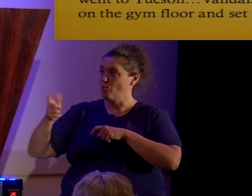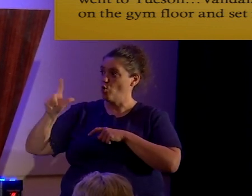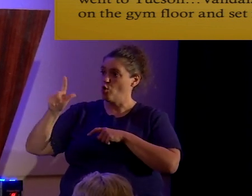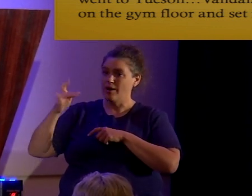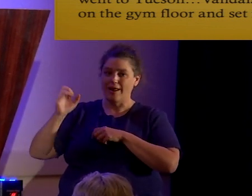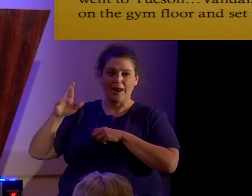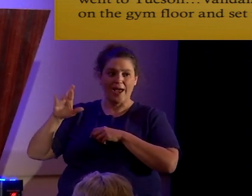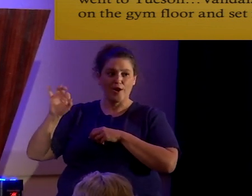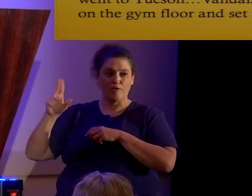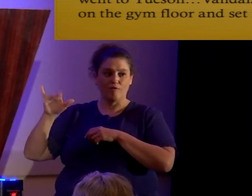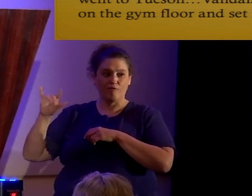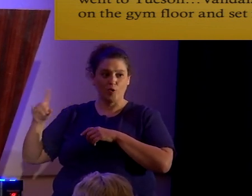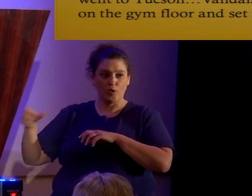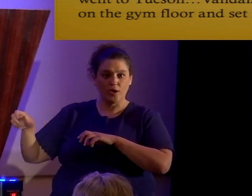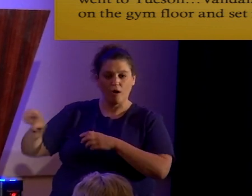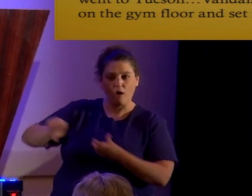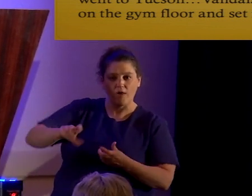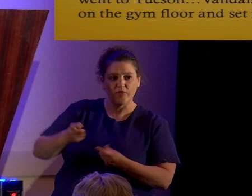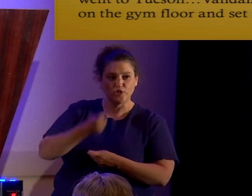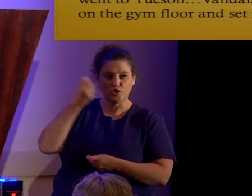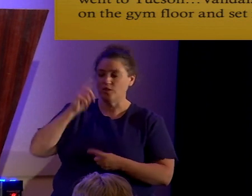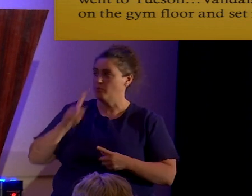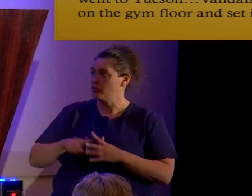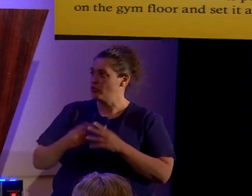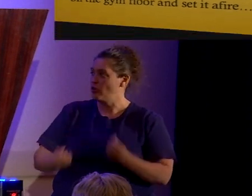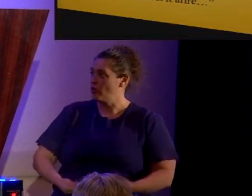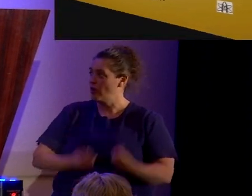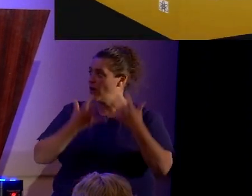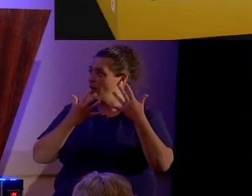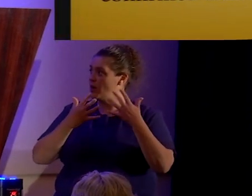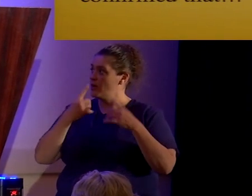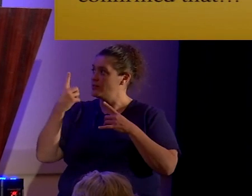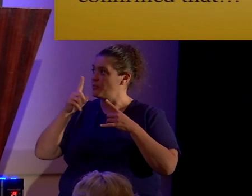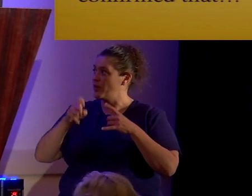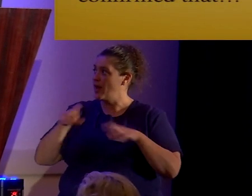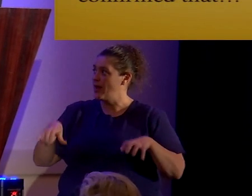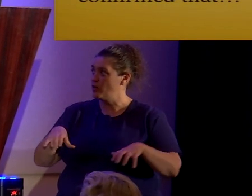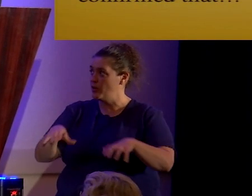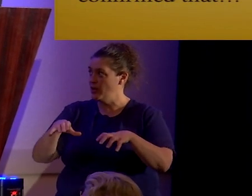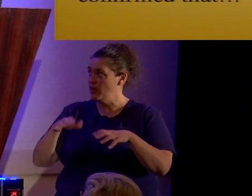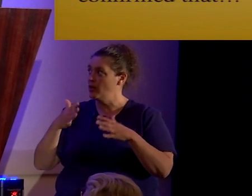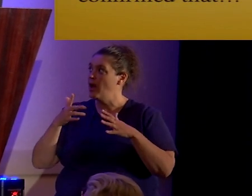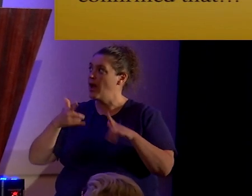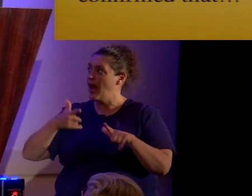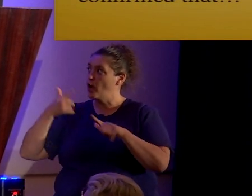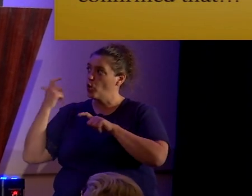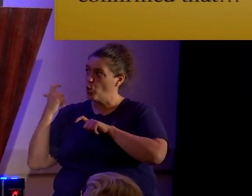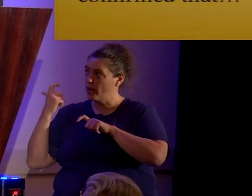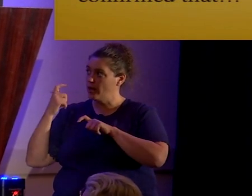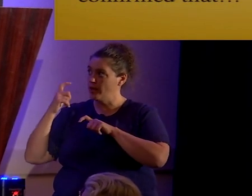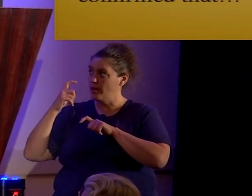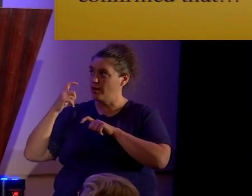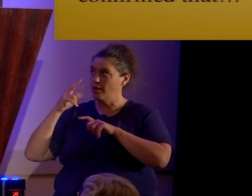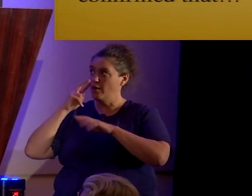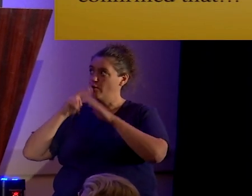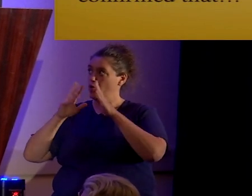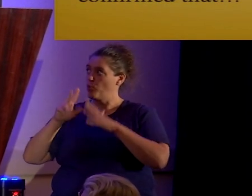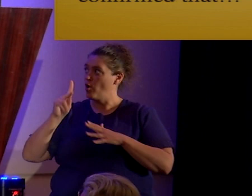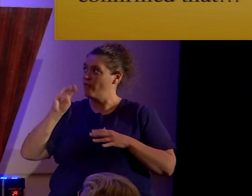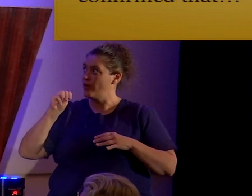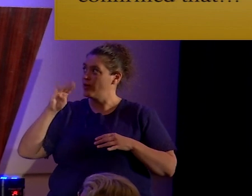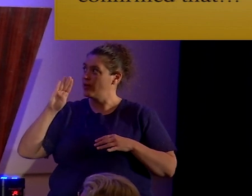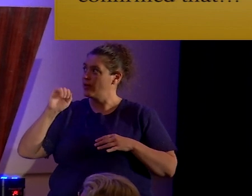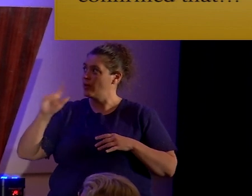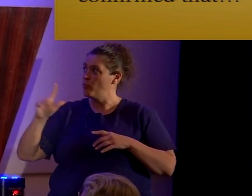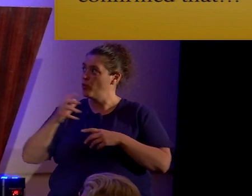the floor, on the gym floor, and set it alight. Something had to be done. And quickly, the prophets here in Revelator Kimball gets the